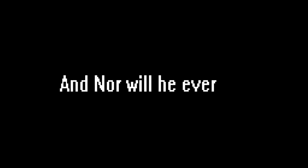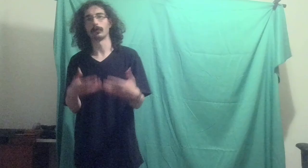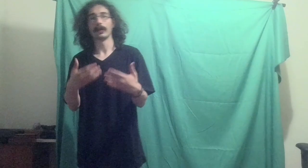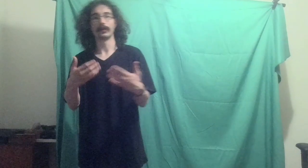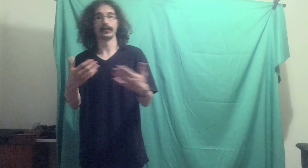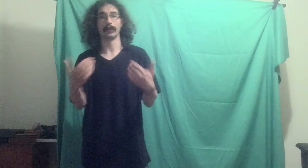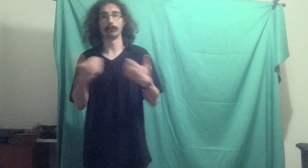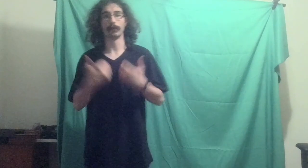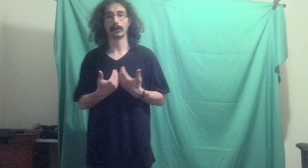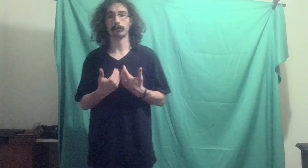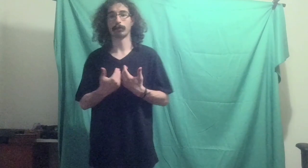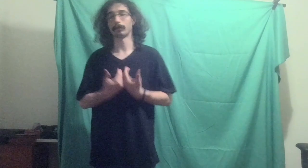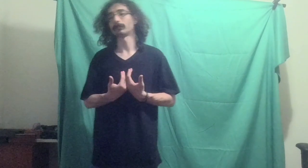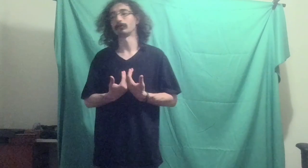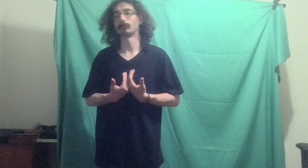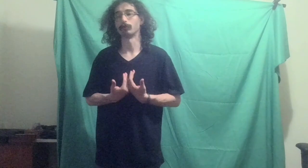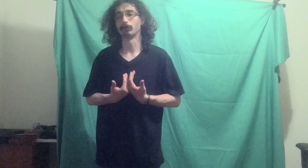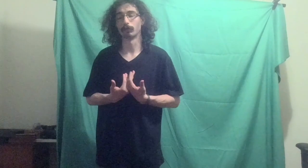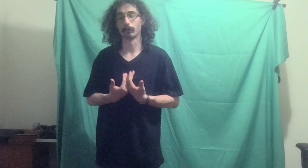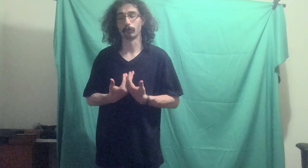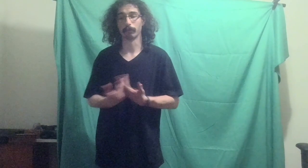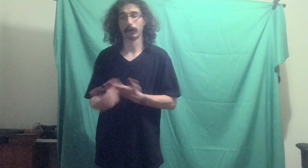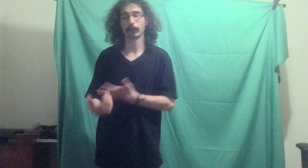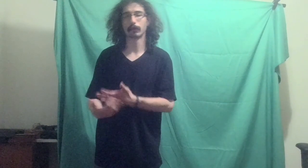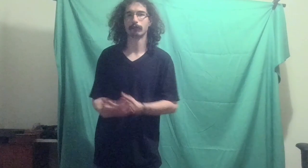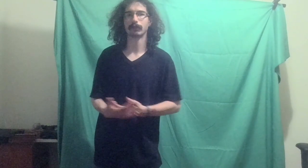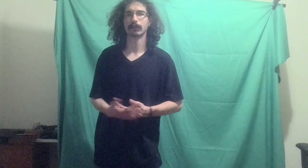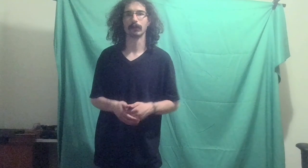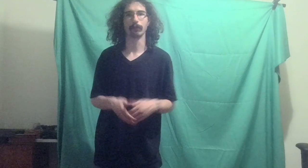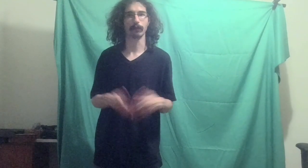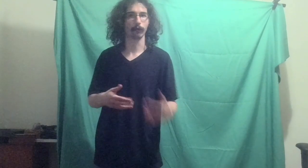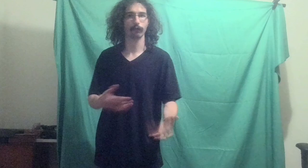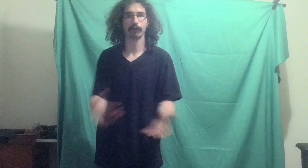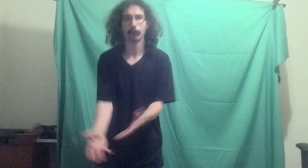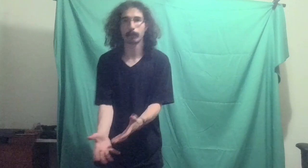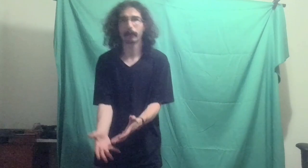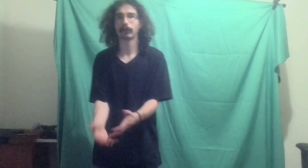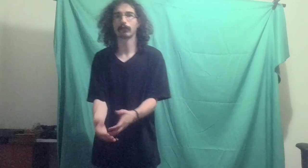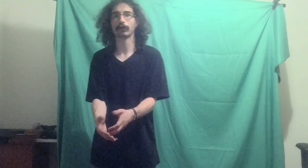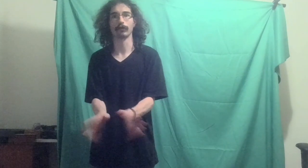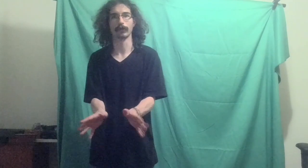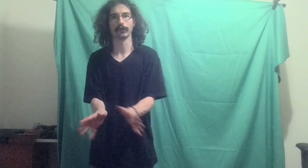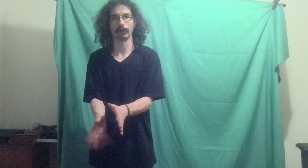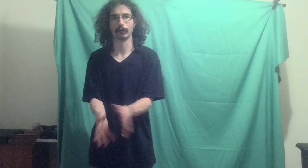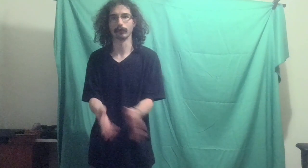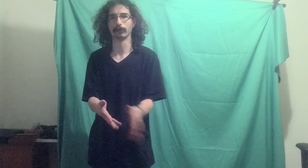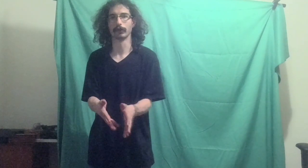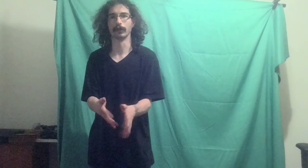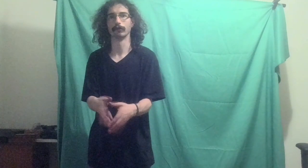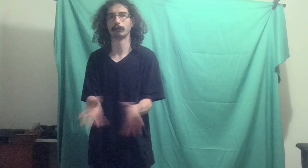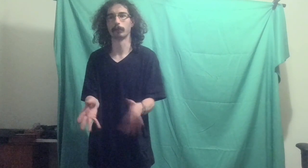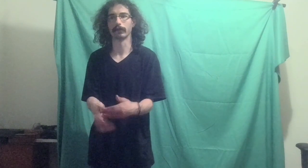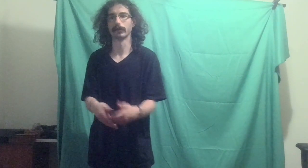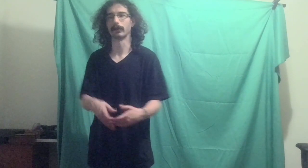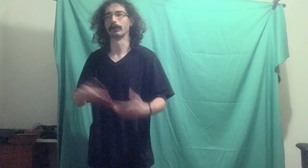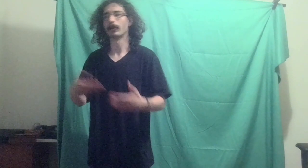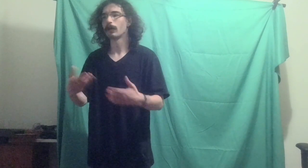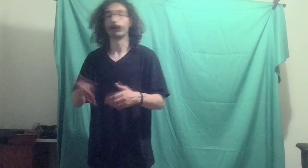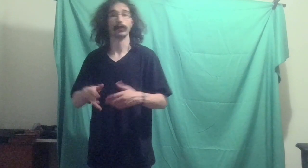He gave me permission to record my POV and make my own video about this, as long as I don't, you know, spoil it and release my